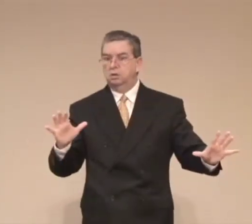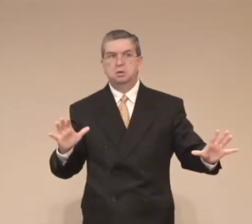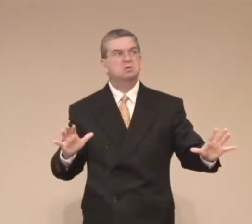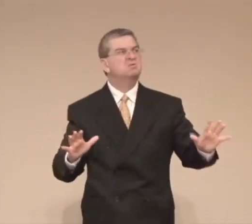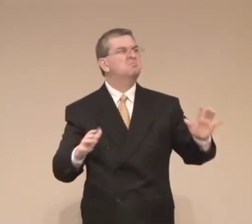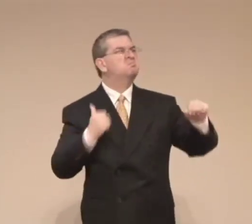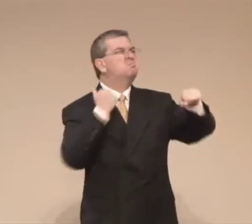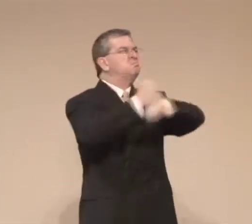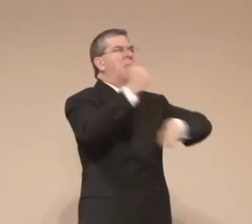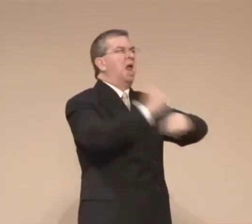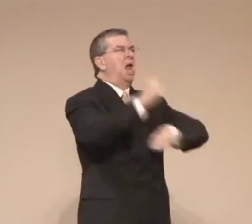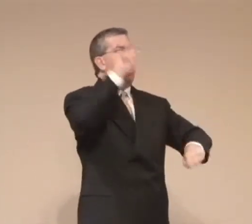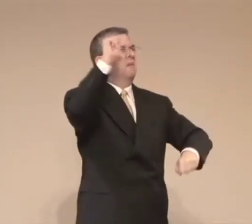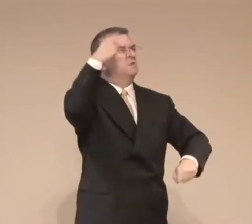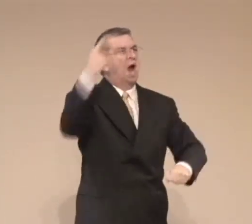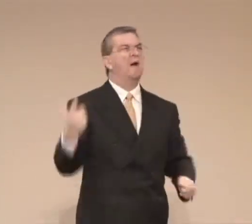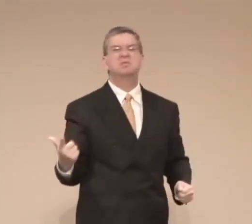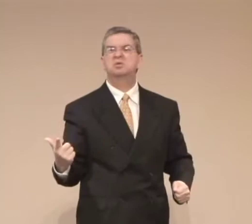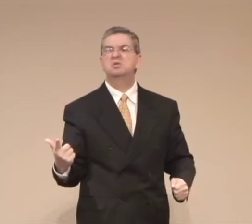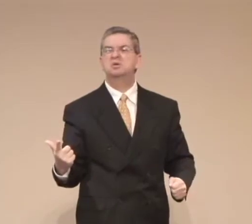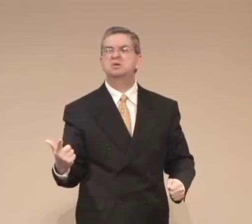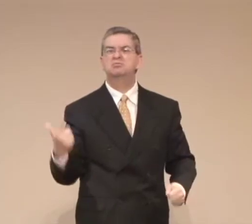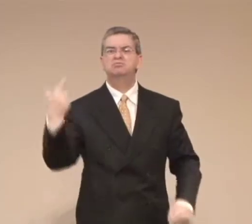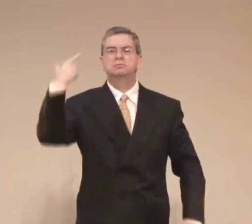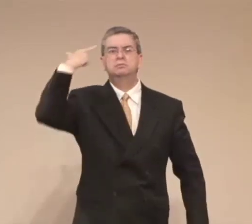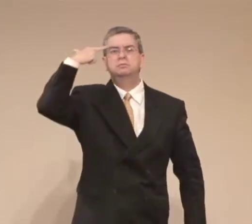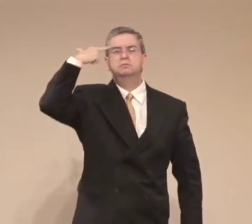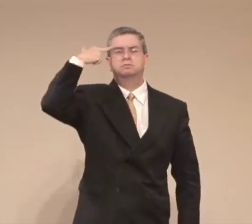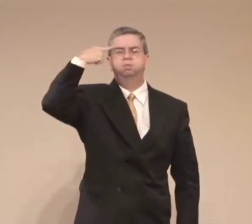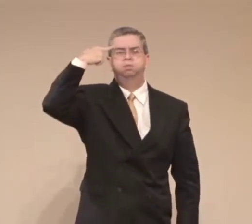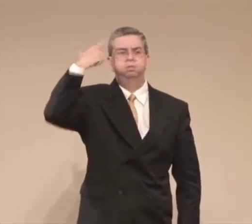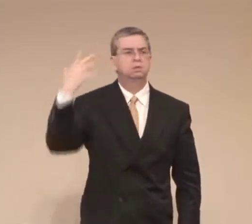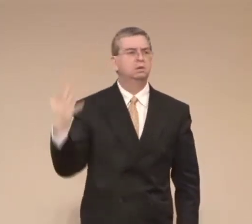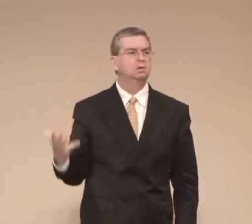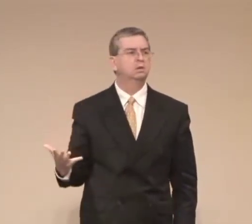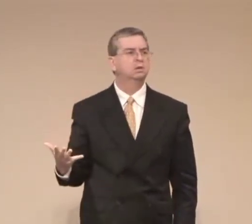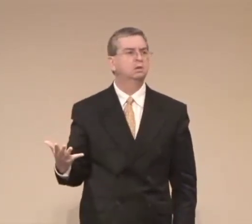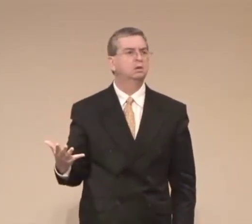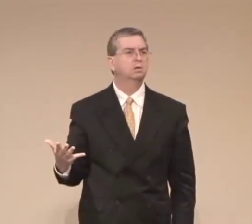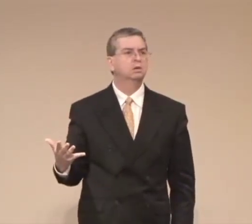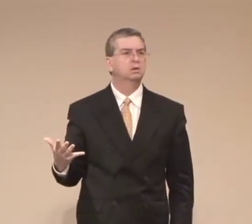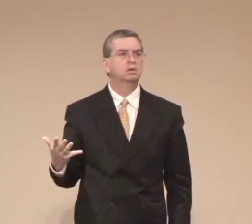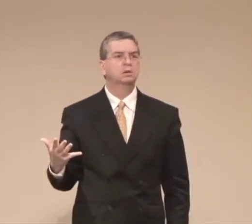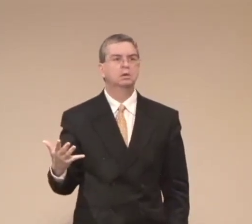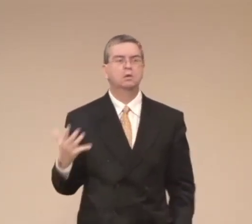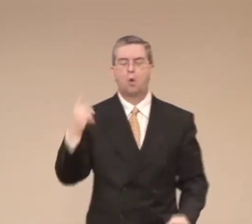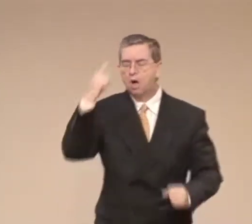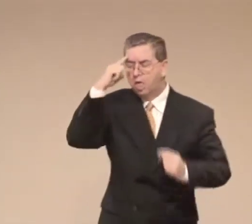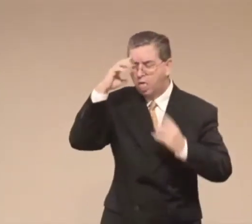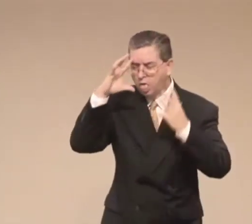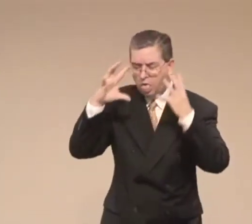because he's lost everything. they blame the government or whoever it is and they kill himself.